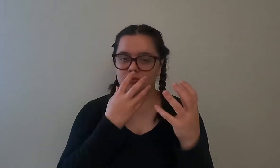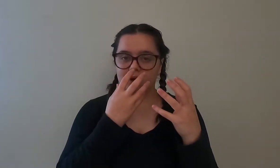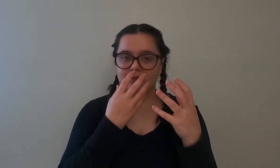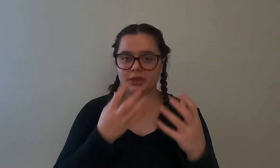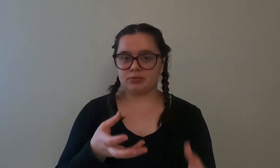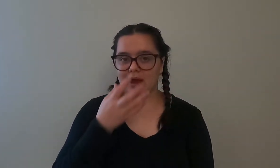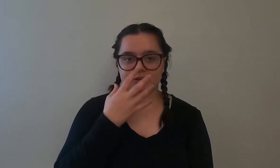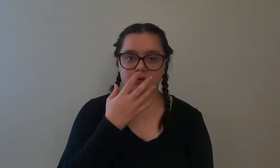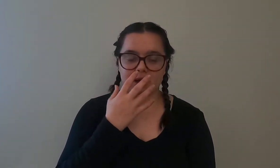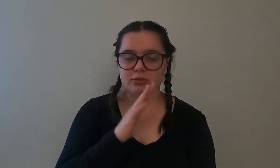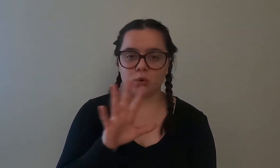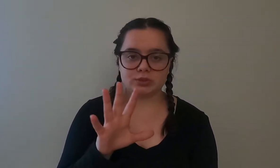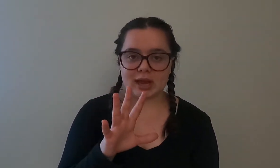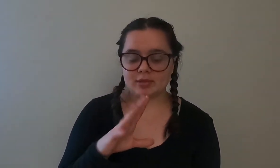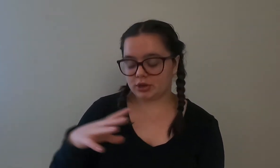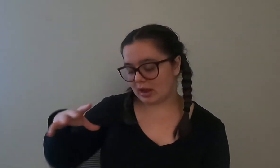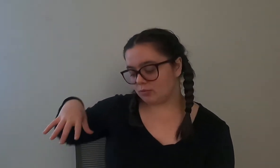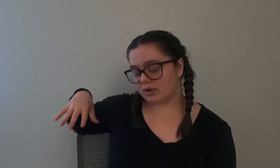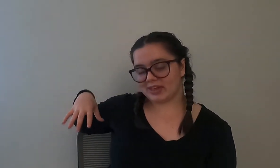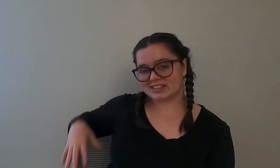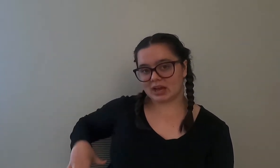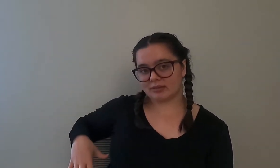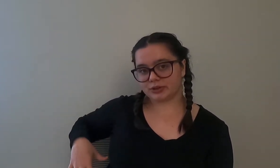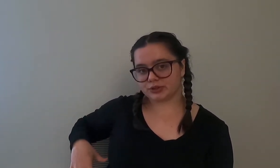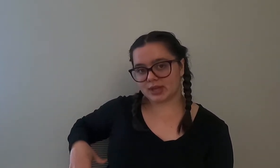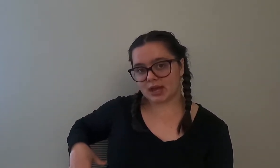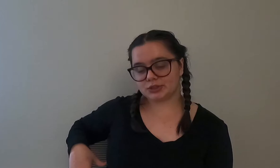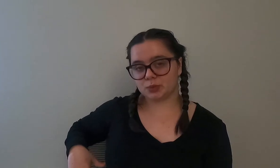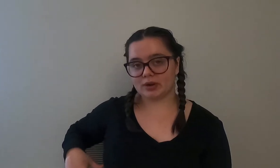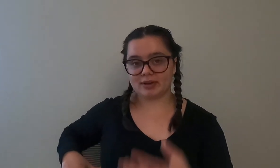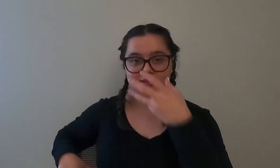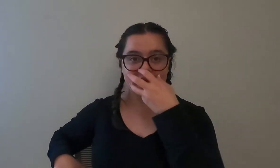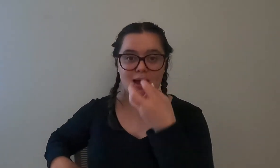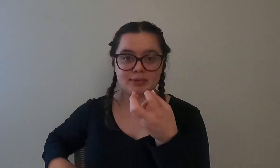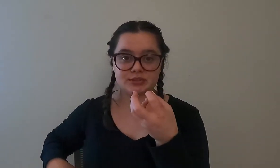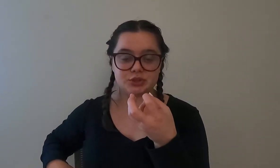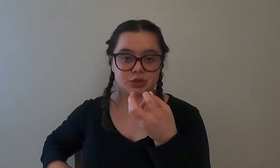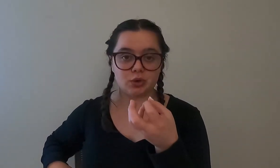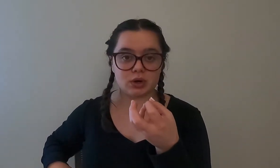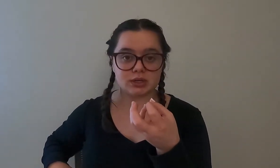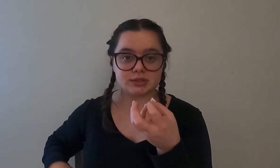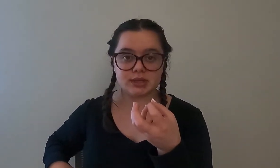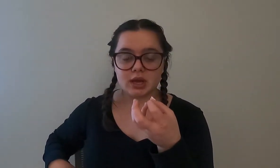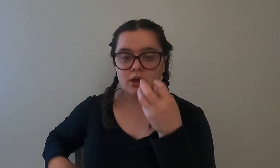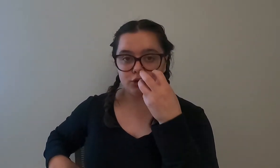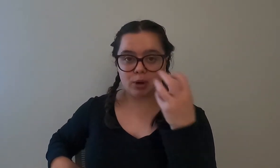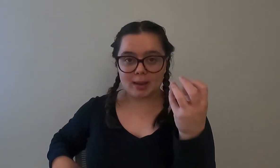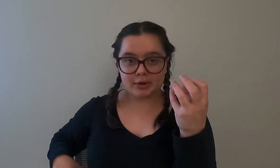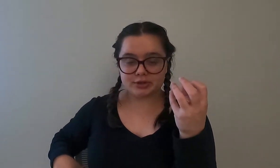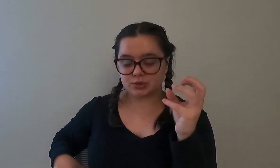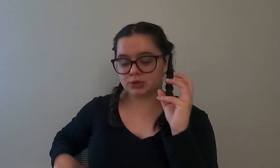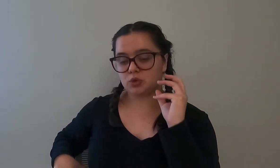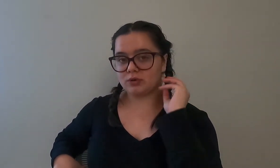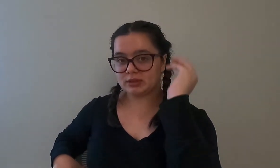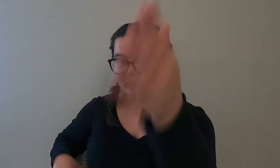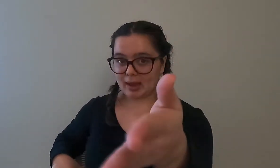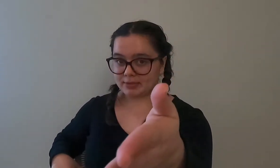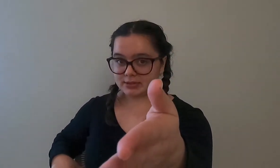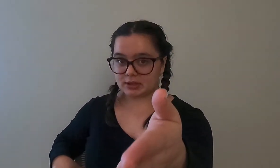have one that you have in your mouth the whole time and then you have one that's kind of on your side to where if anything happens to yours your primary source or if something happens to the